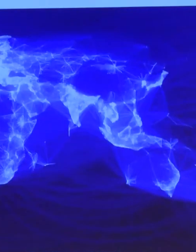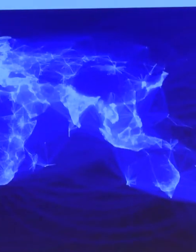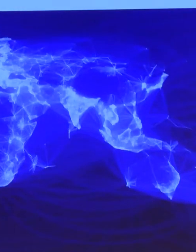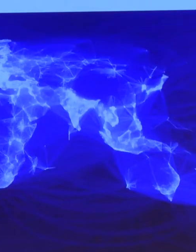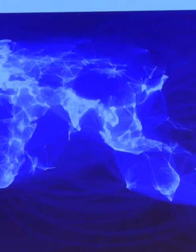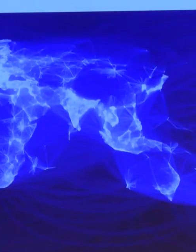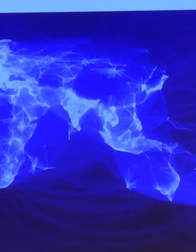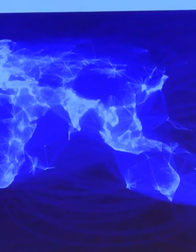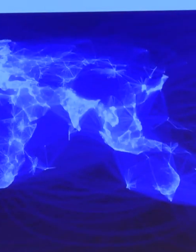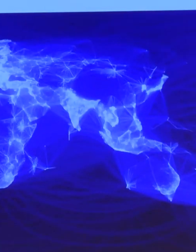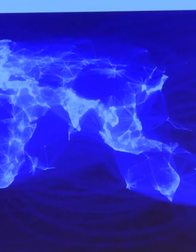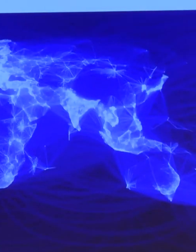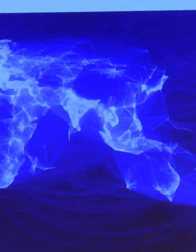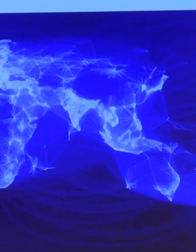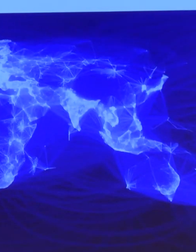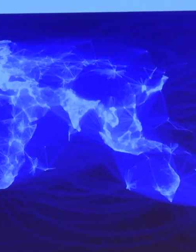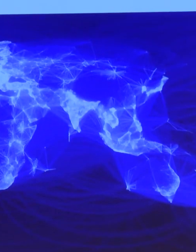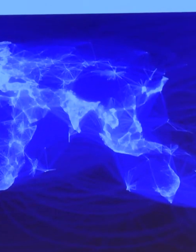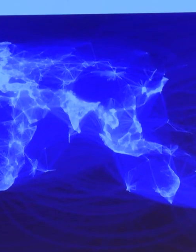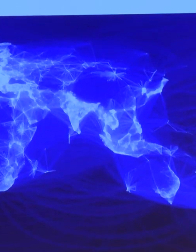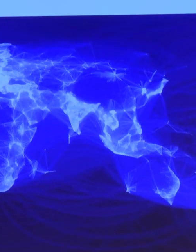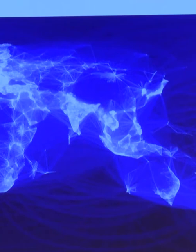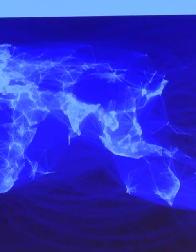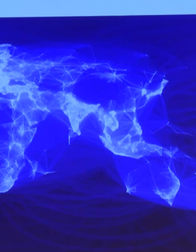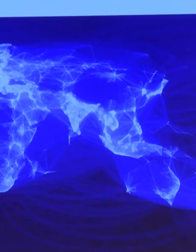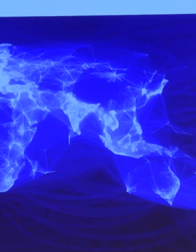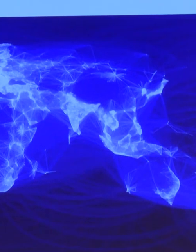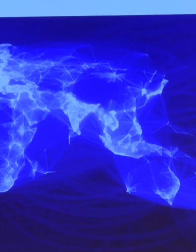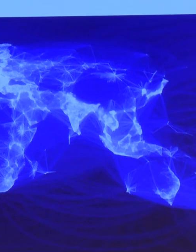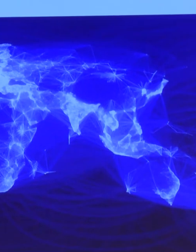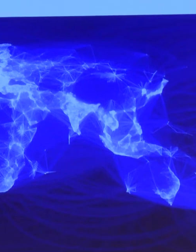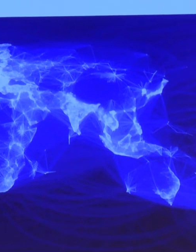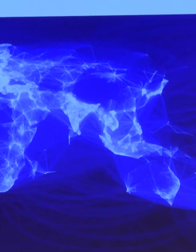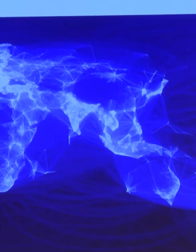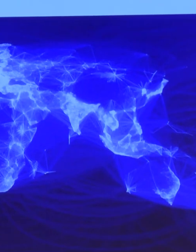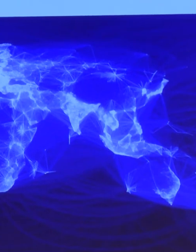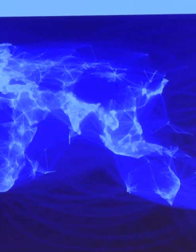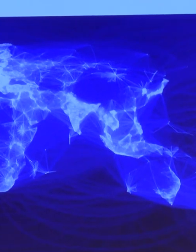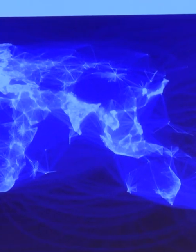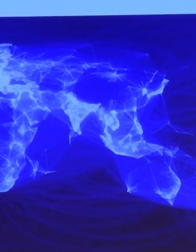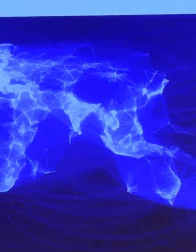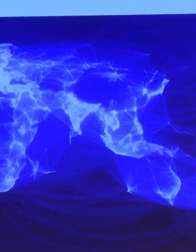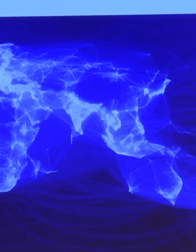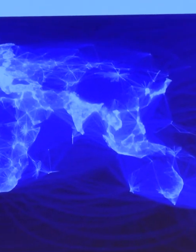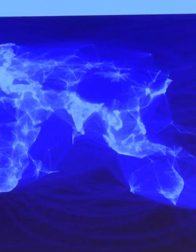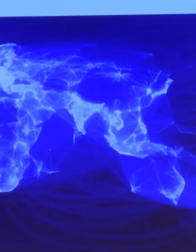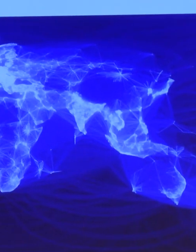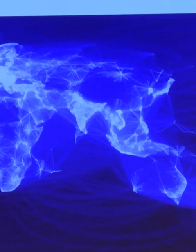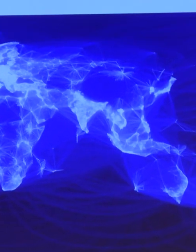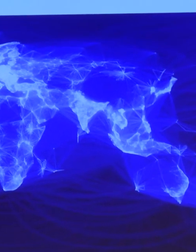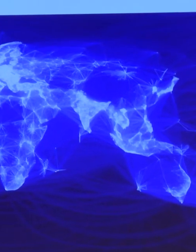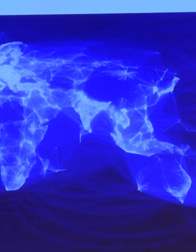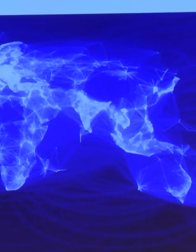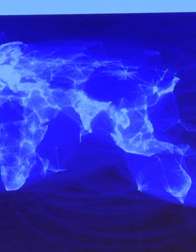This is an updated version. I think it's around 2017. They didn't give me a date, unfortunately.